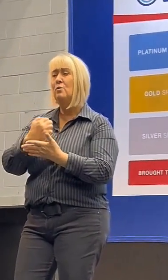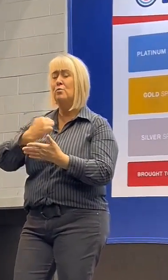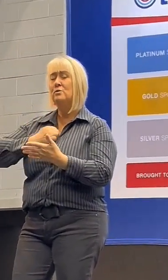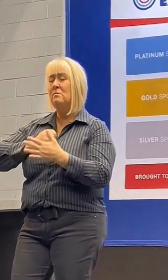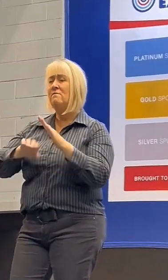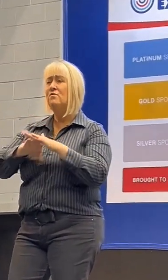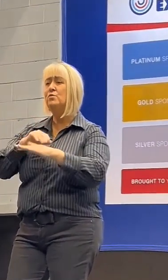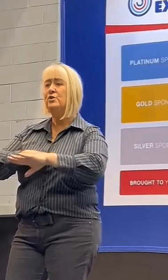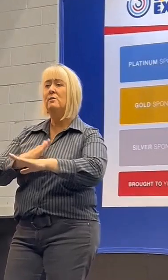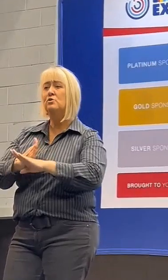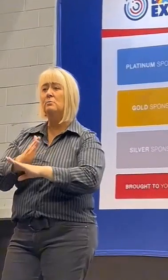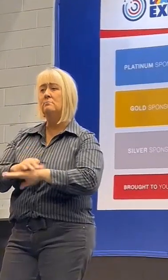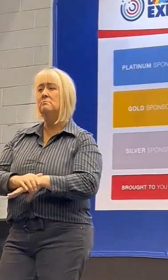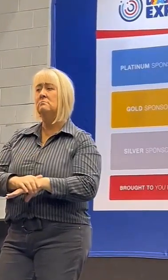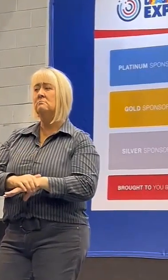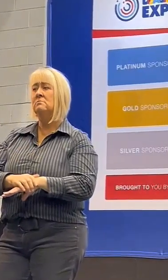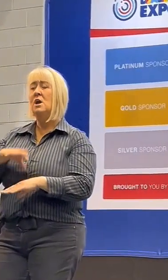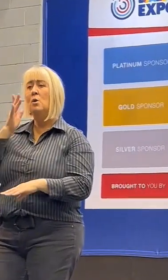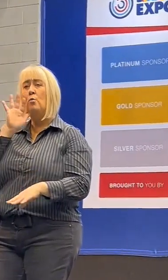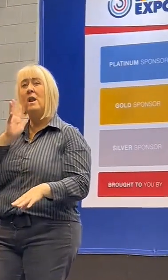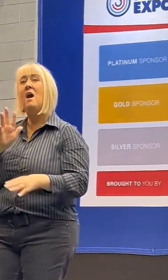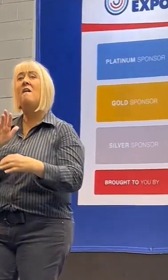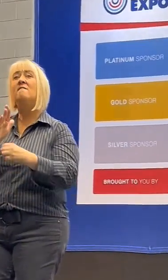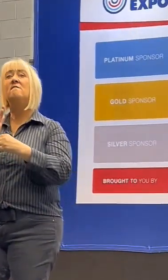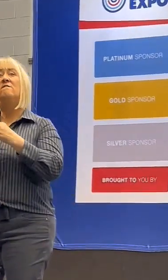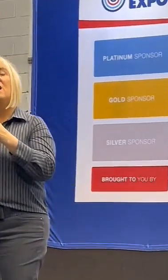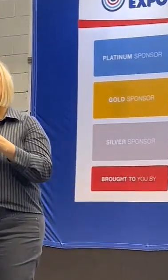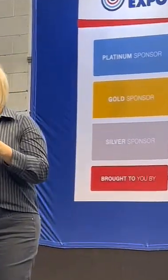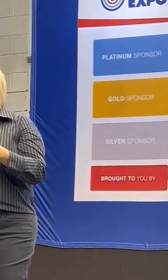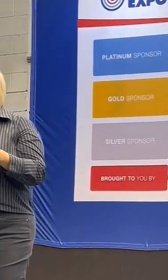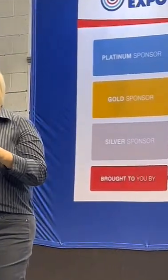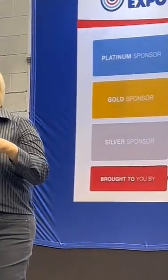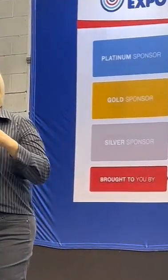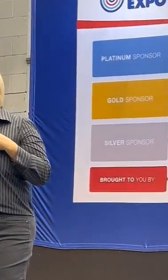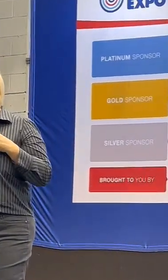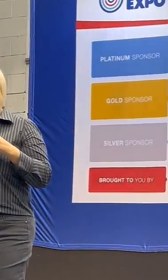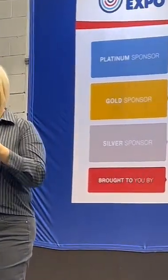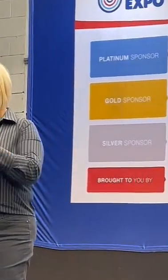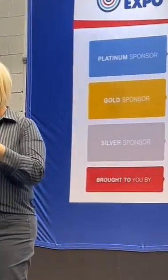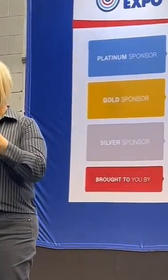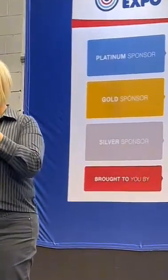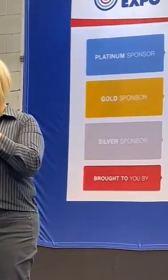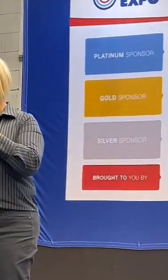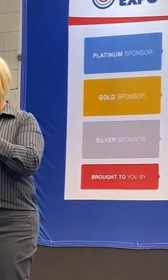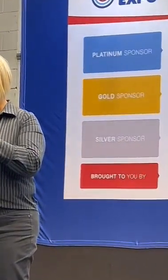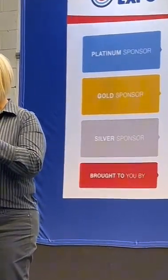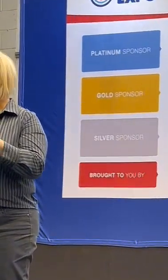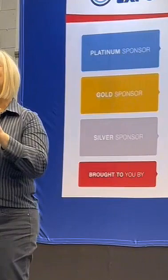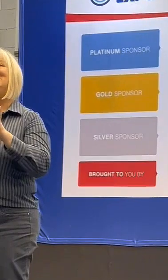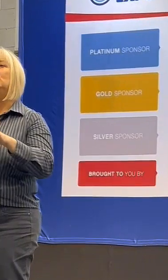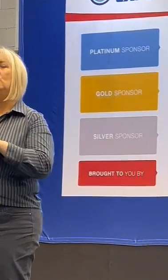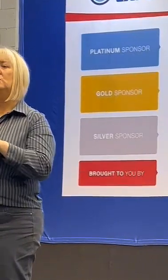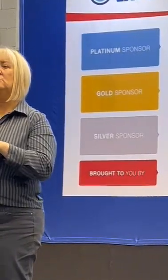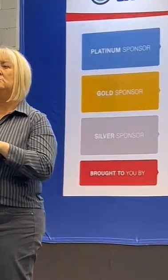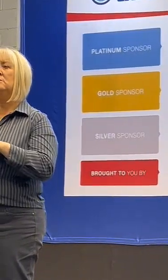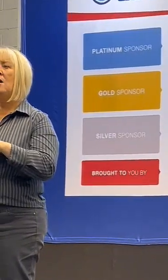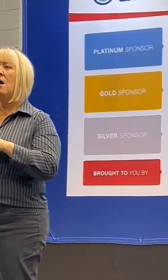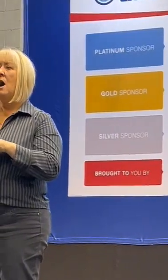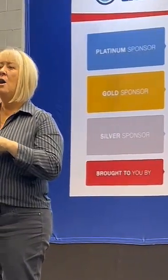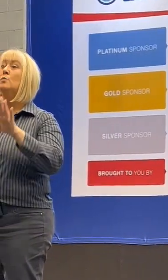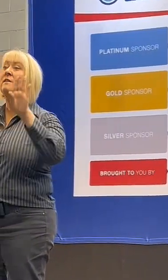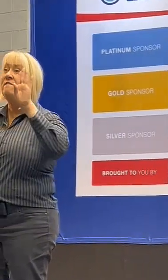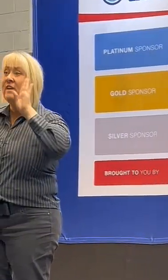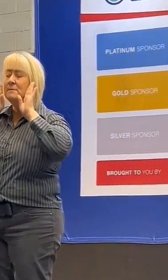When I finally accepted that the Gold Coast treatment didn't help, I started to go deep into the Facebook groups that had